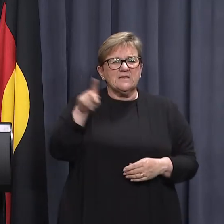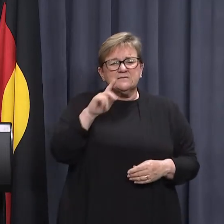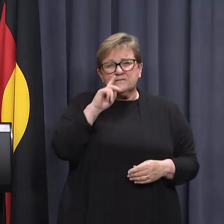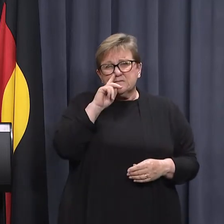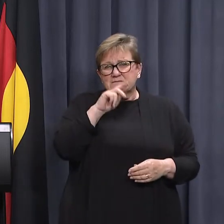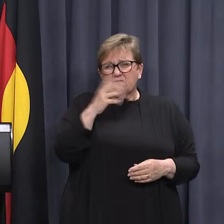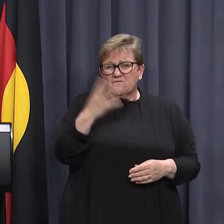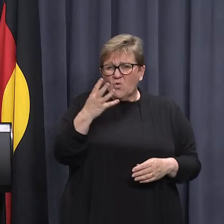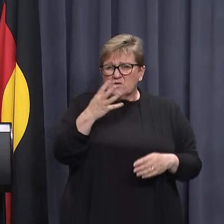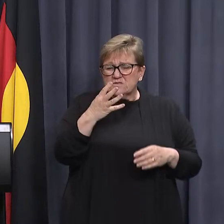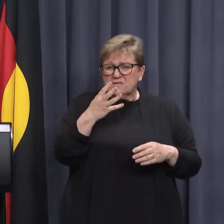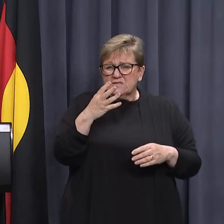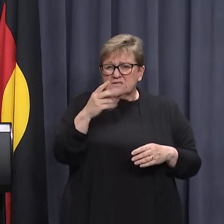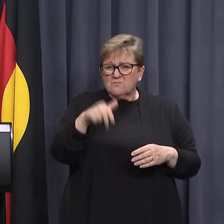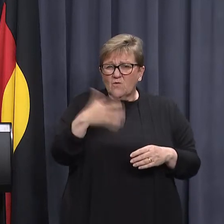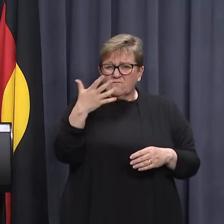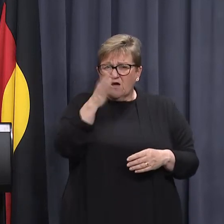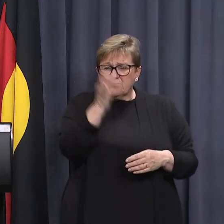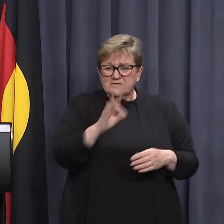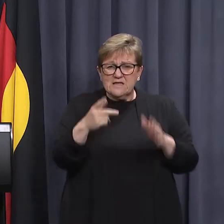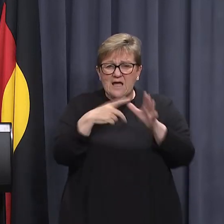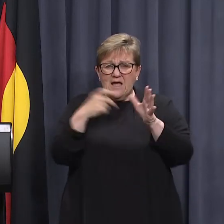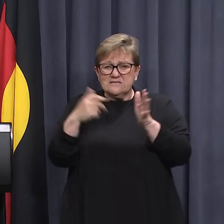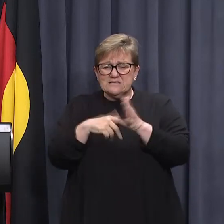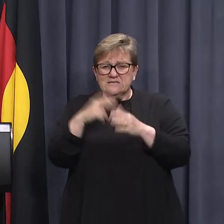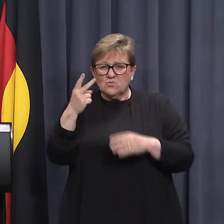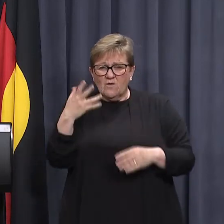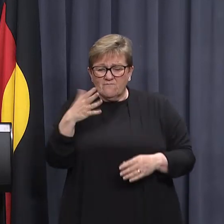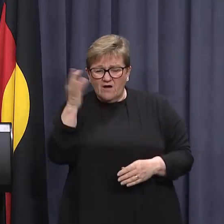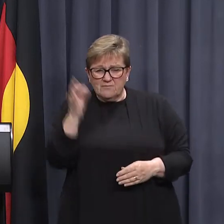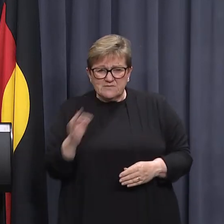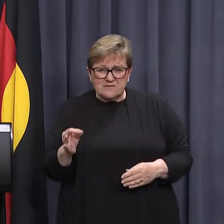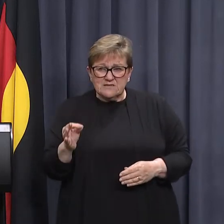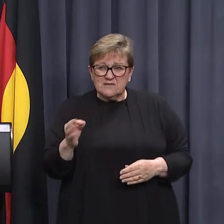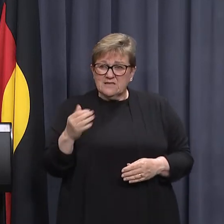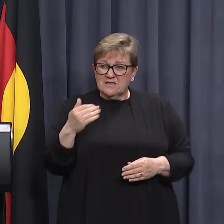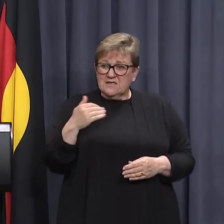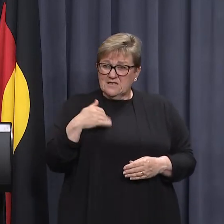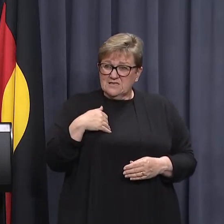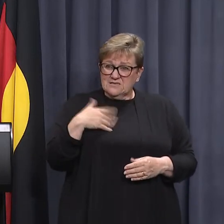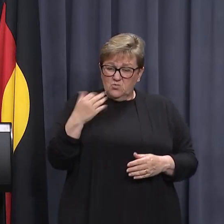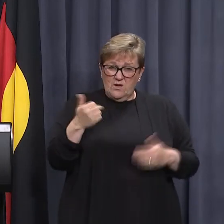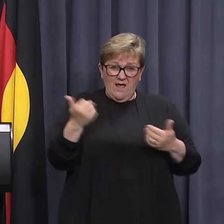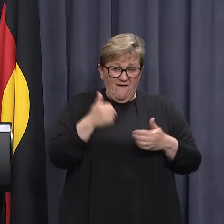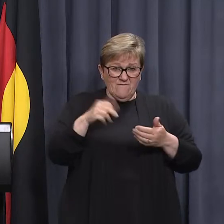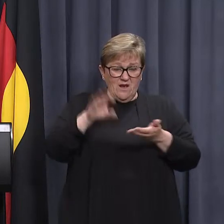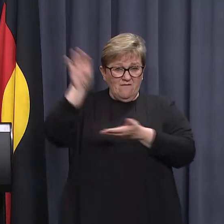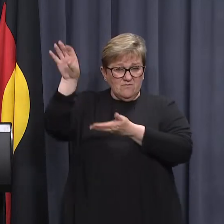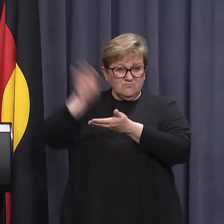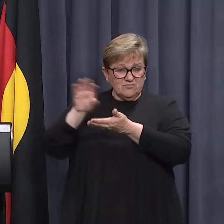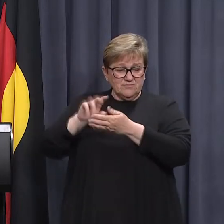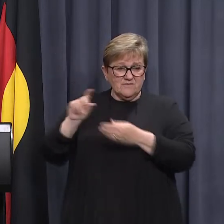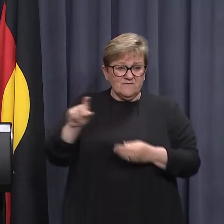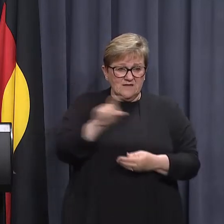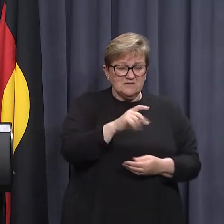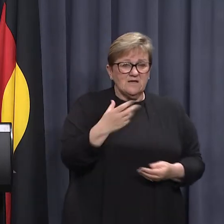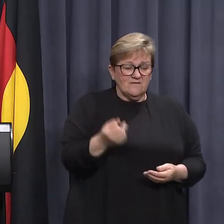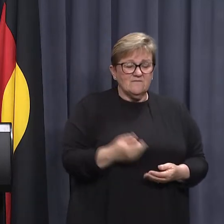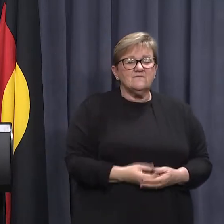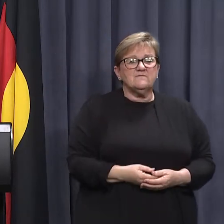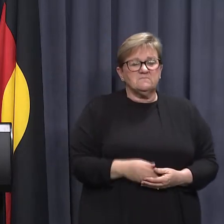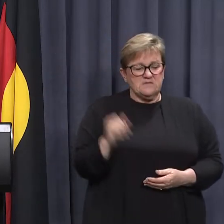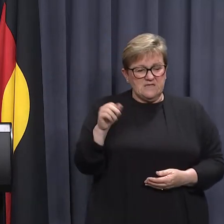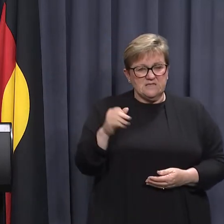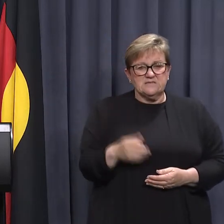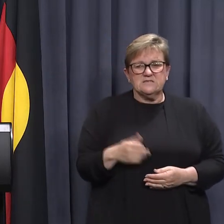14 and a half, 15%, the ACT is 25%. Did we get a per capita share of the paediatric vaccine? Yes,